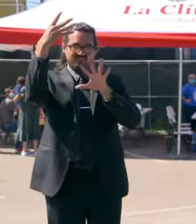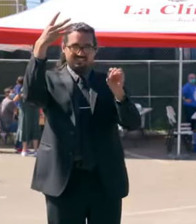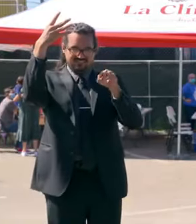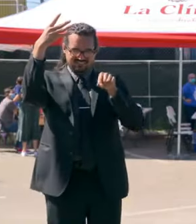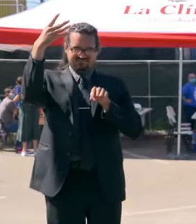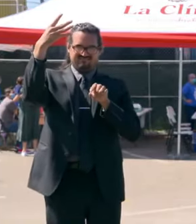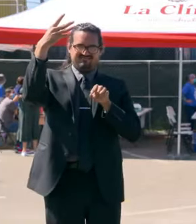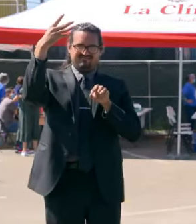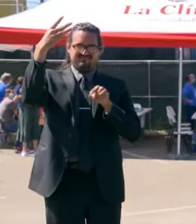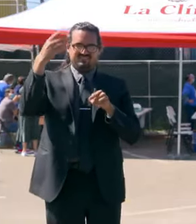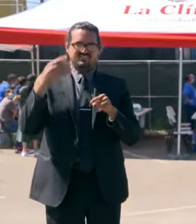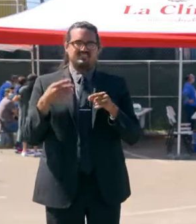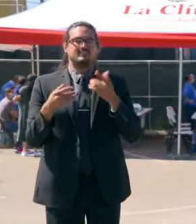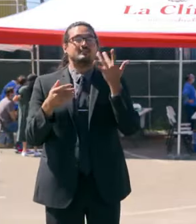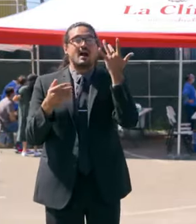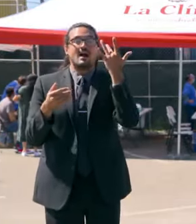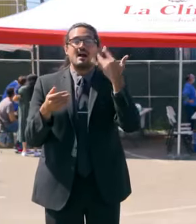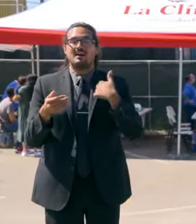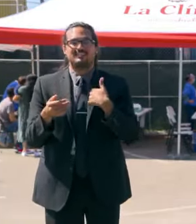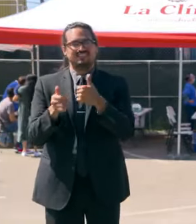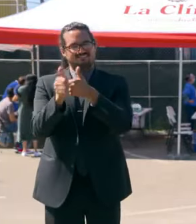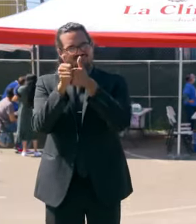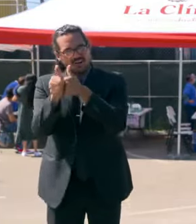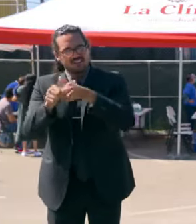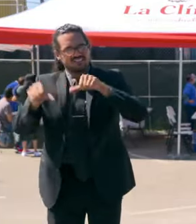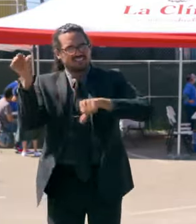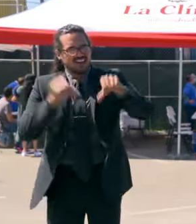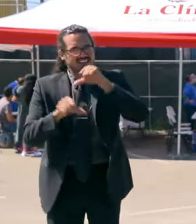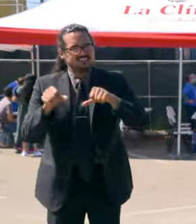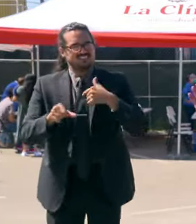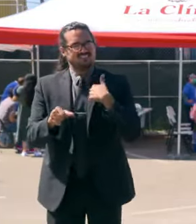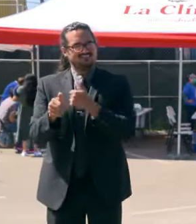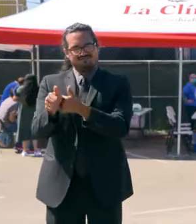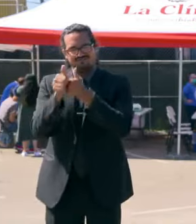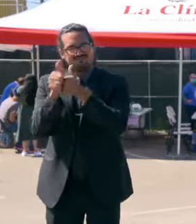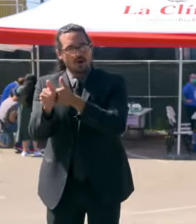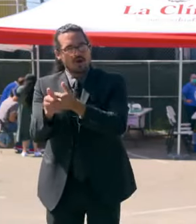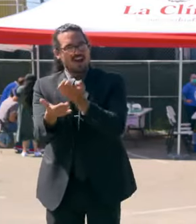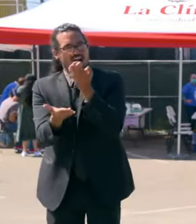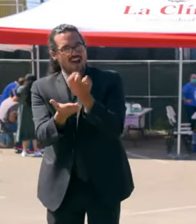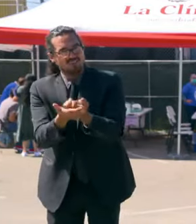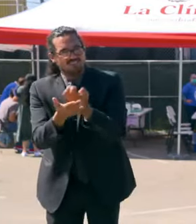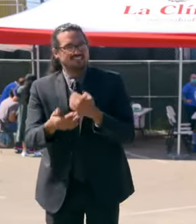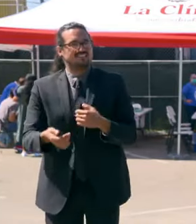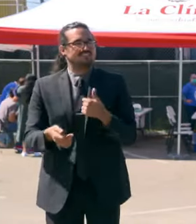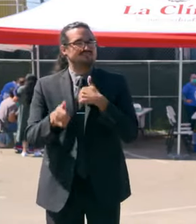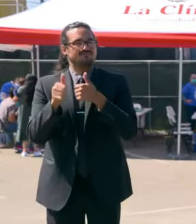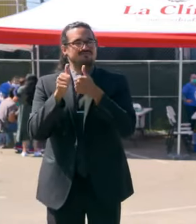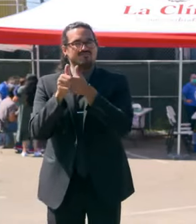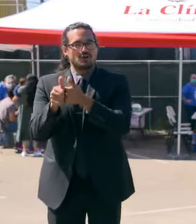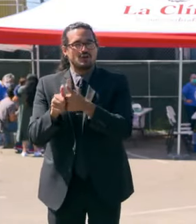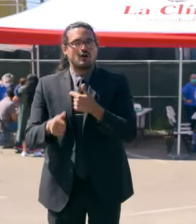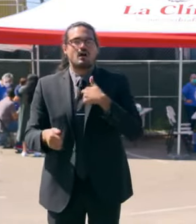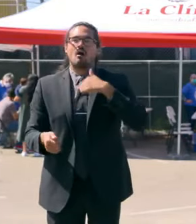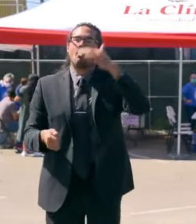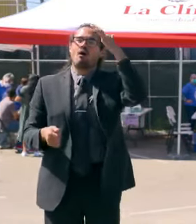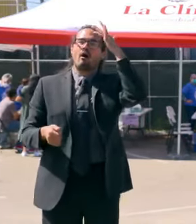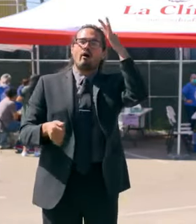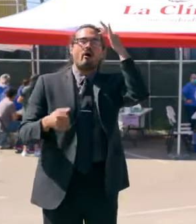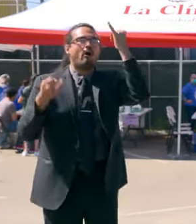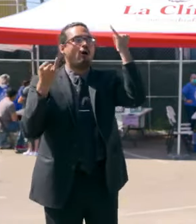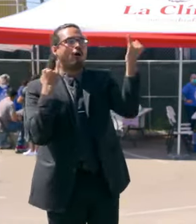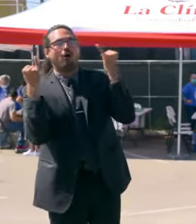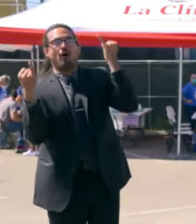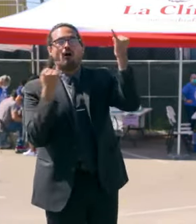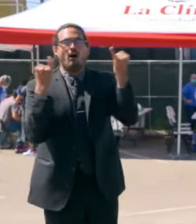open to argument, interested in evidence. We are not being ideological about this pandemic in any way, shape or form. That